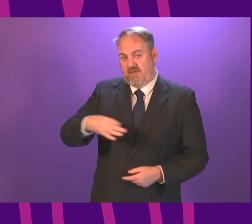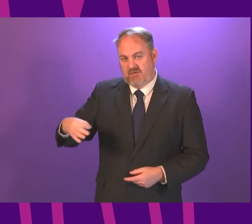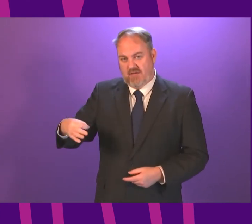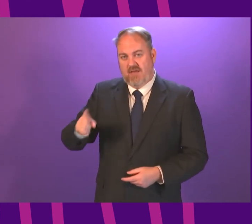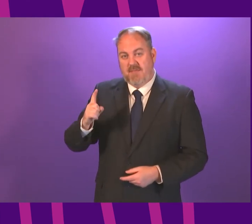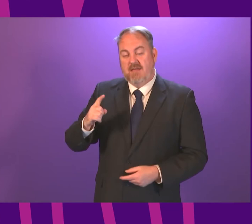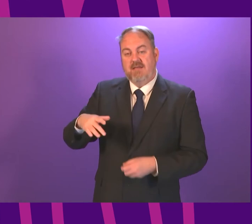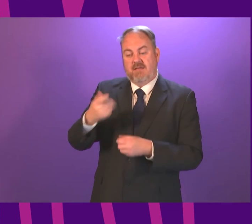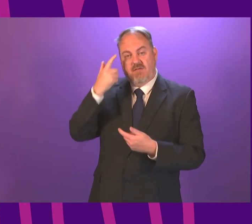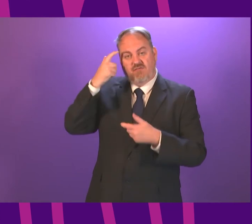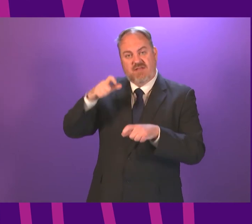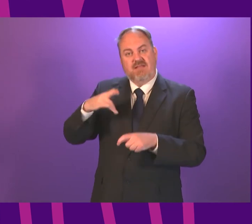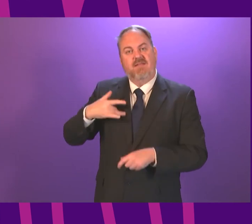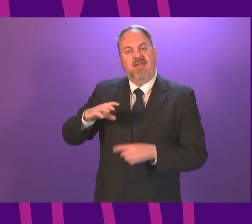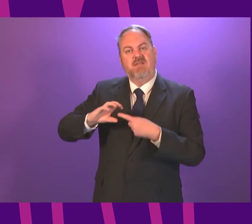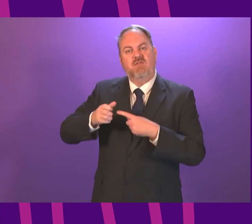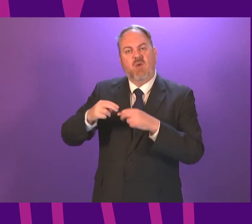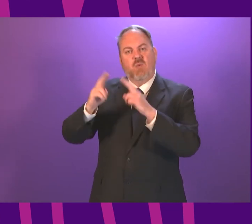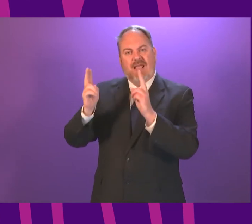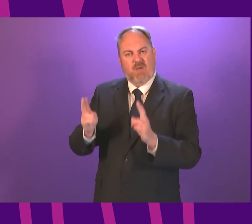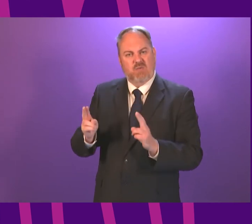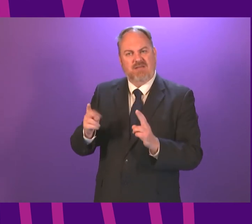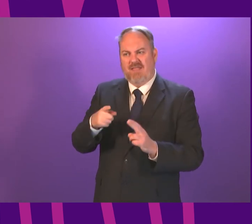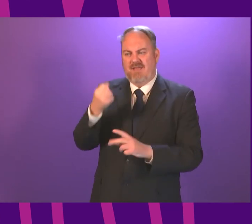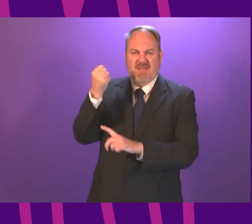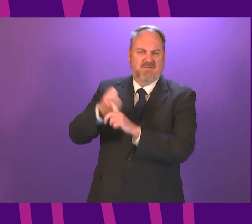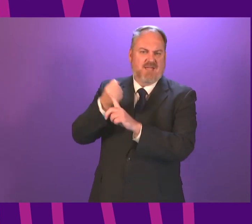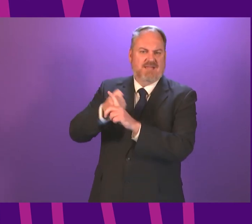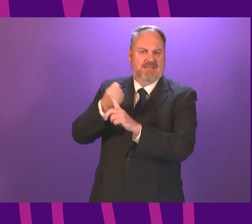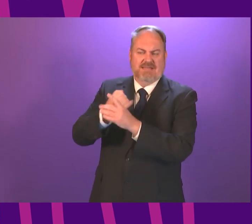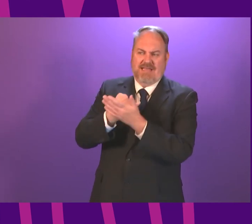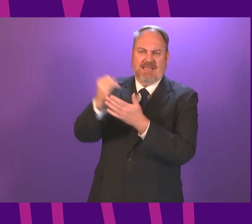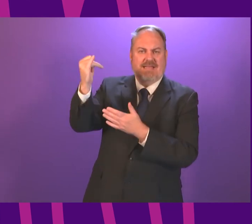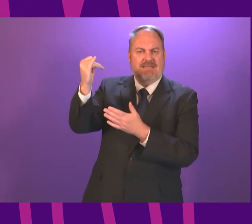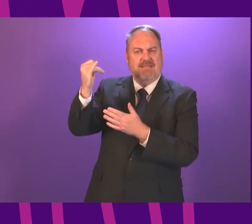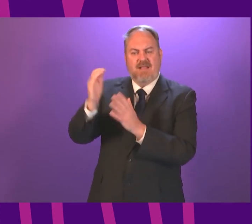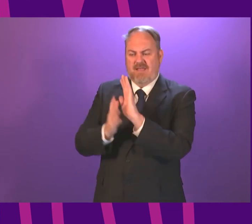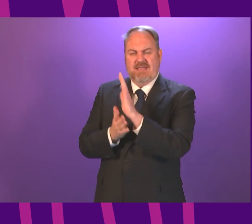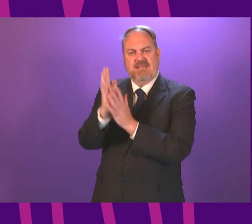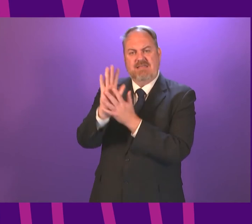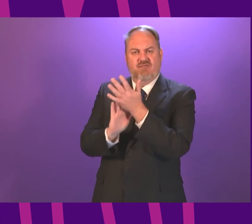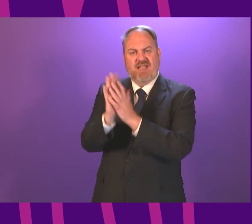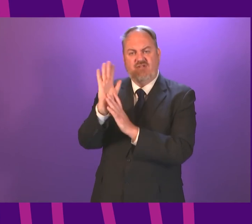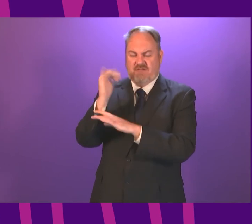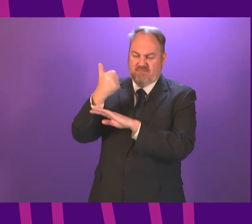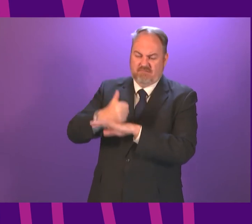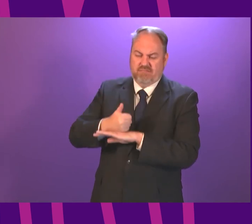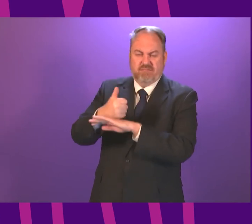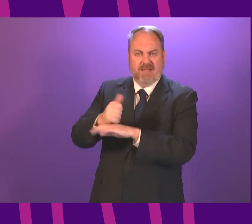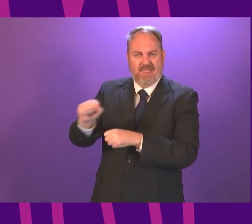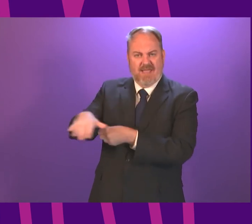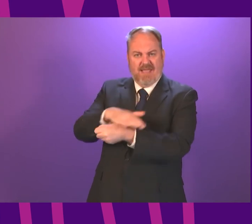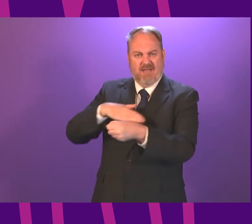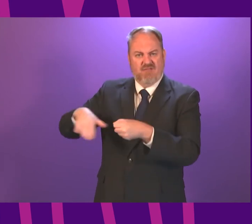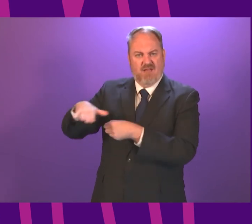areas feel let down as this is the second time they have had to fight against a proposed incinerator being built in their area. What will the Scottish Government do